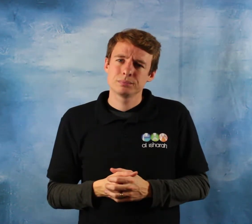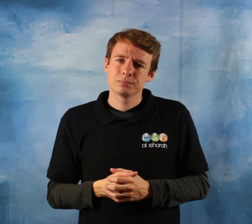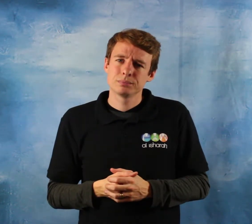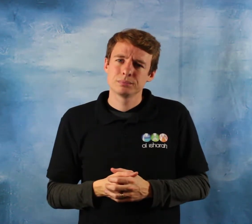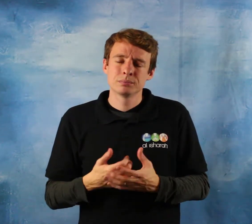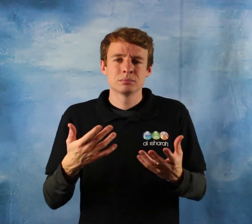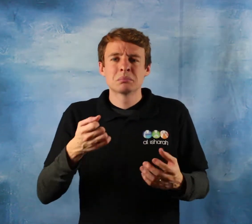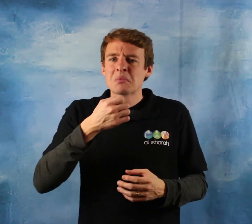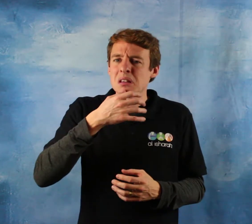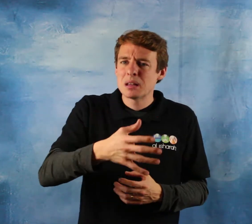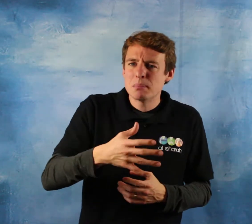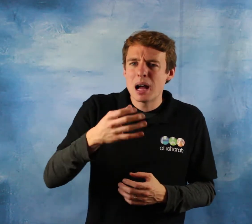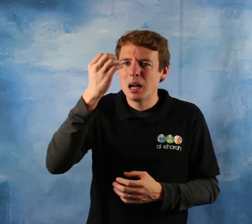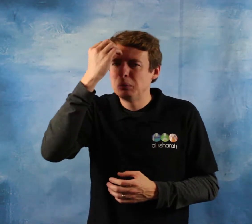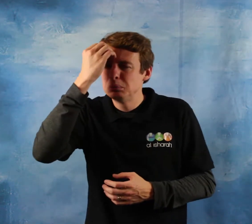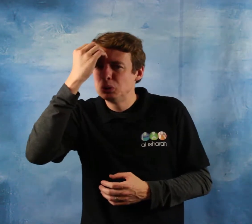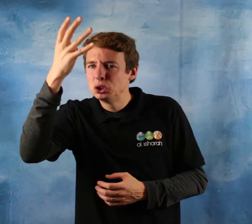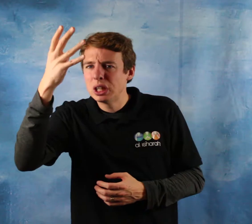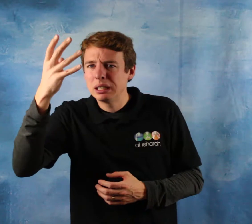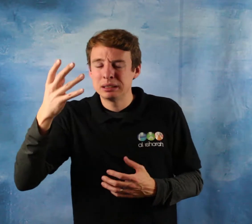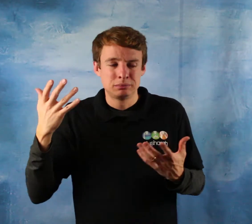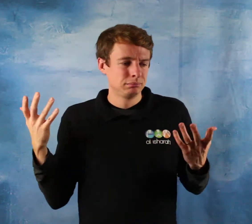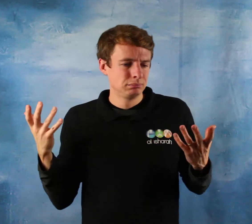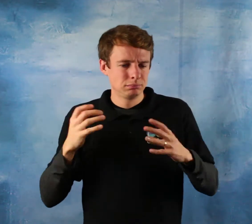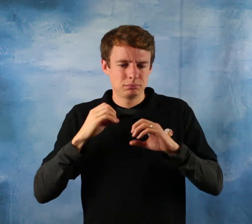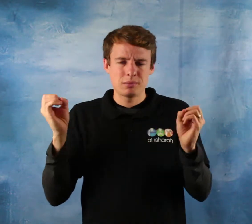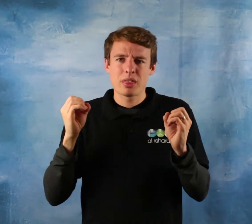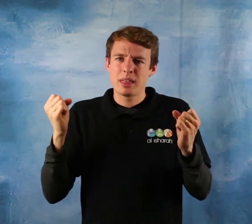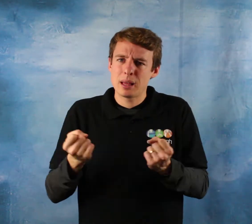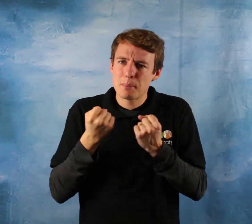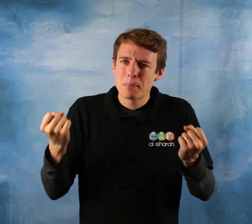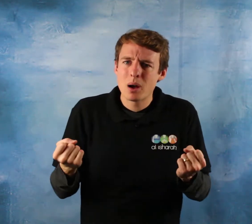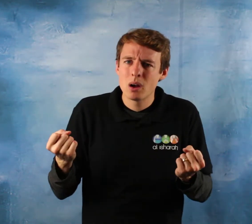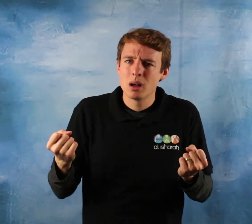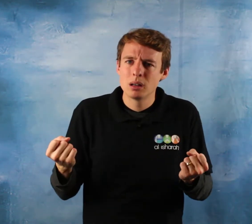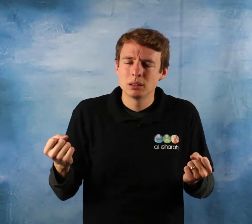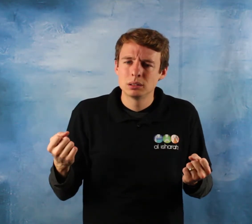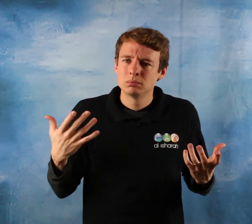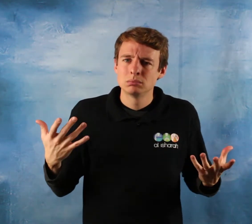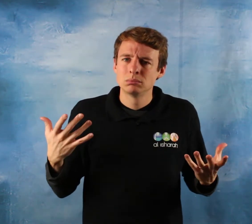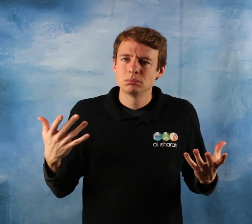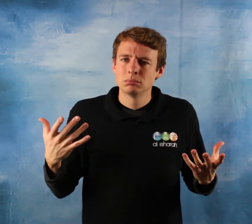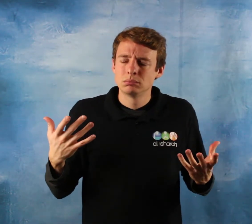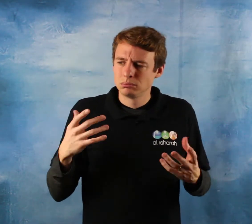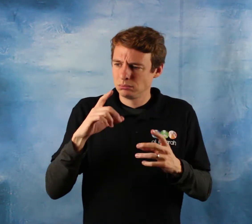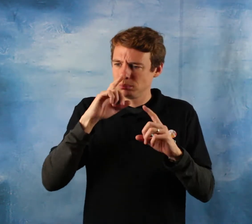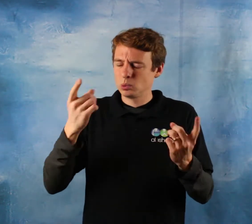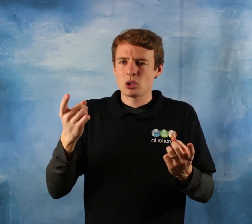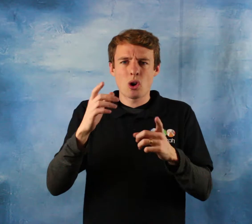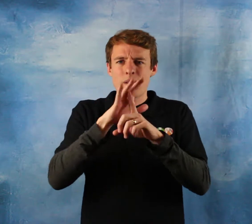enforce what he says he is merely his capacity is that of an advisory role only that's it